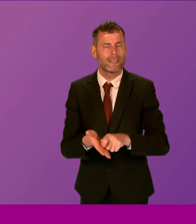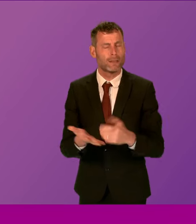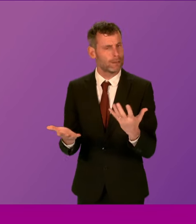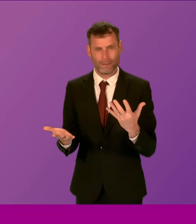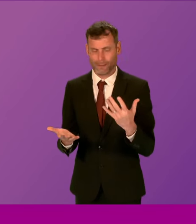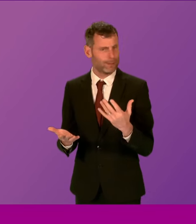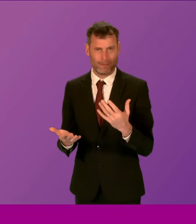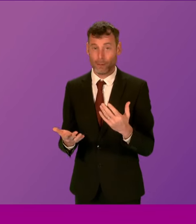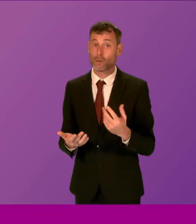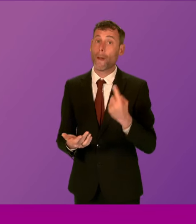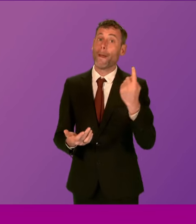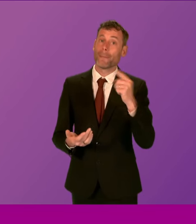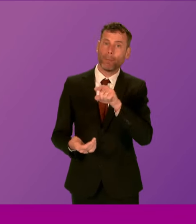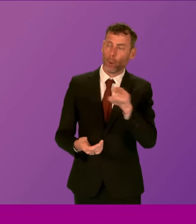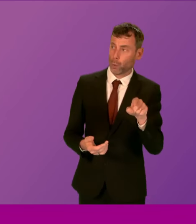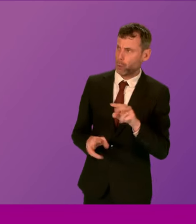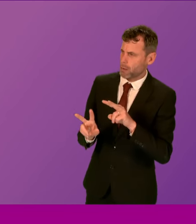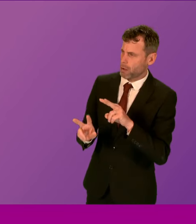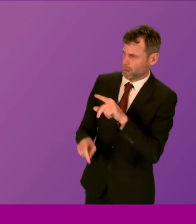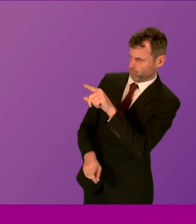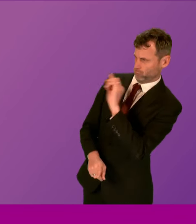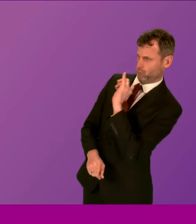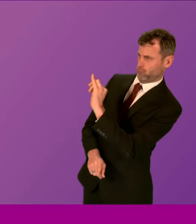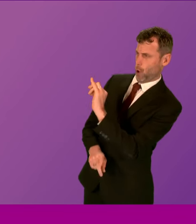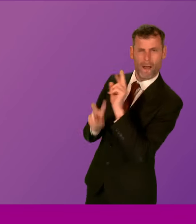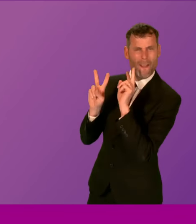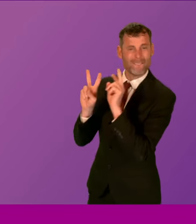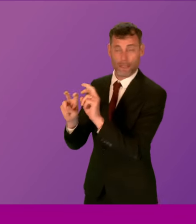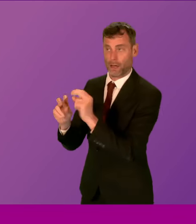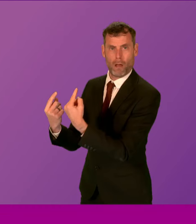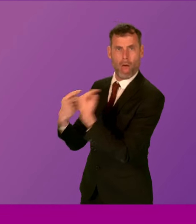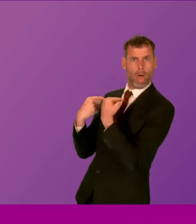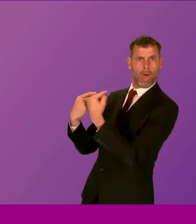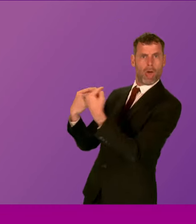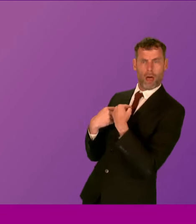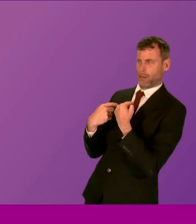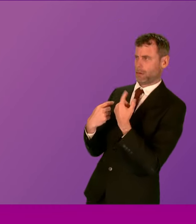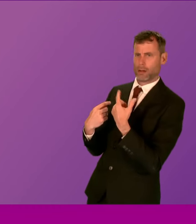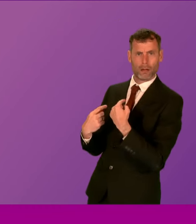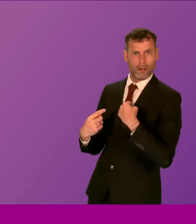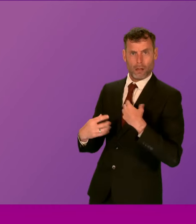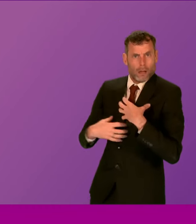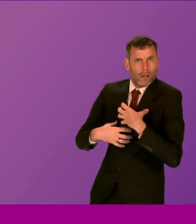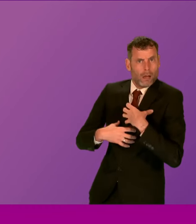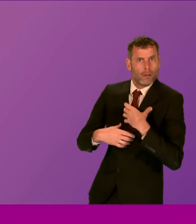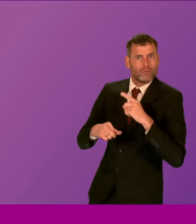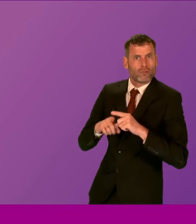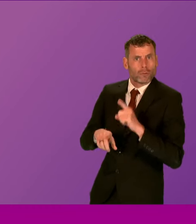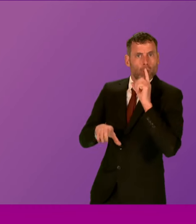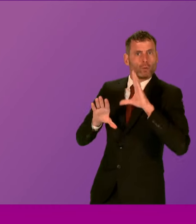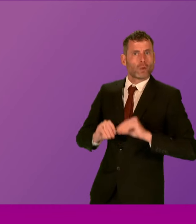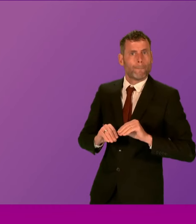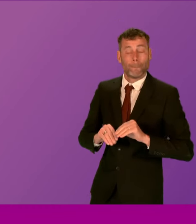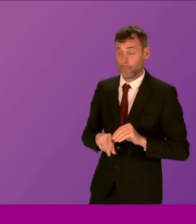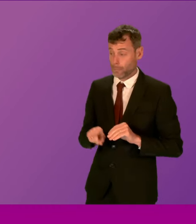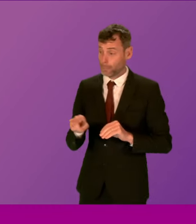often find themselves the victim of intimidation and harassment. Does the First Minister accept that? And what steps is